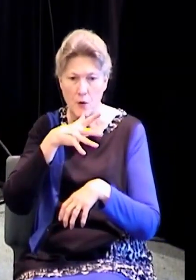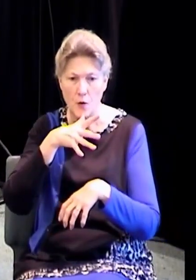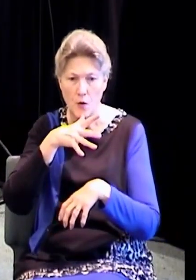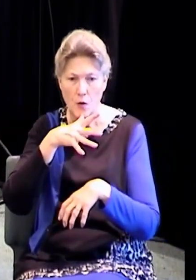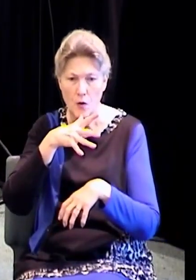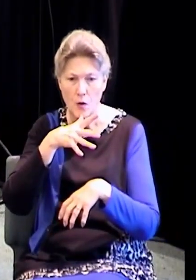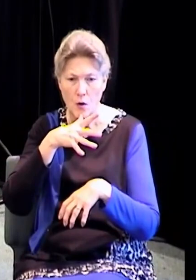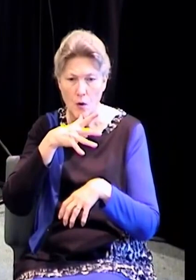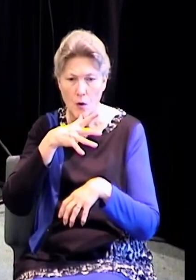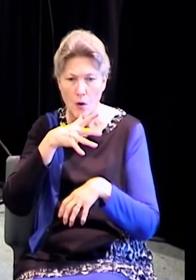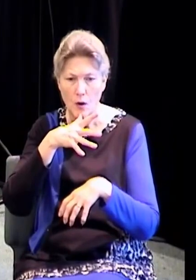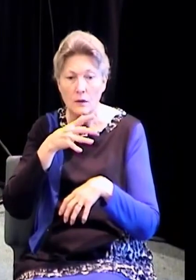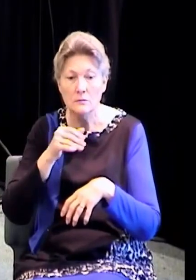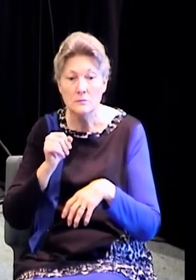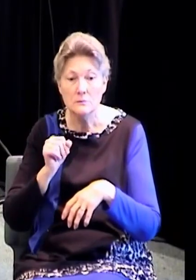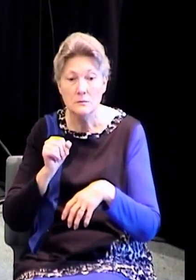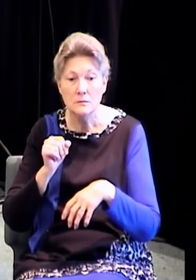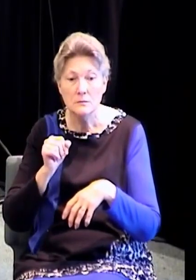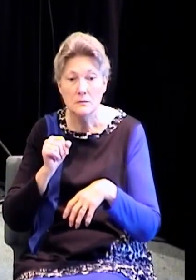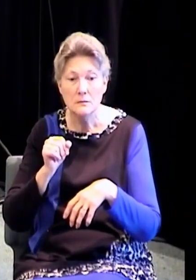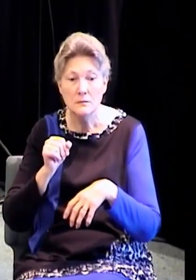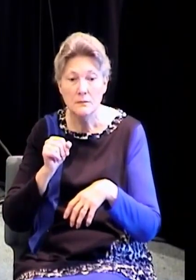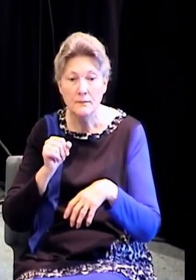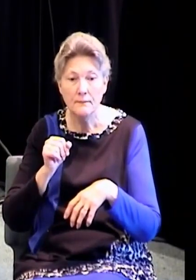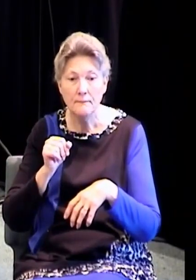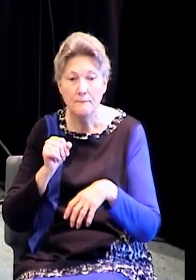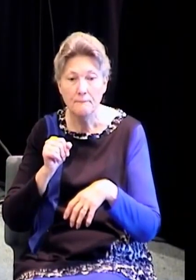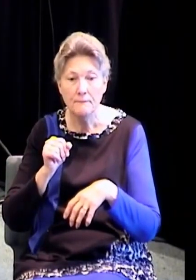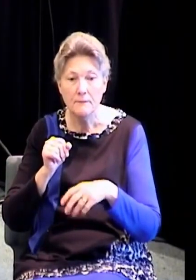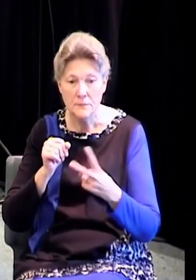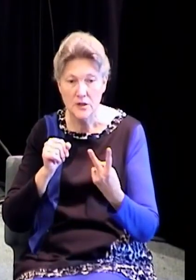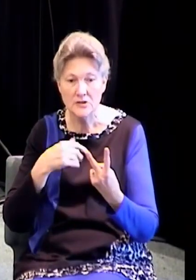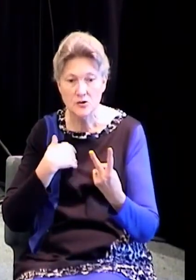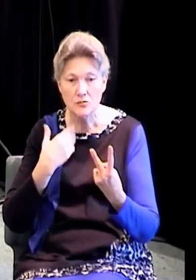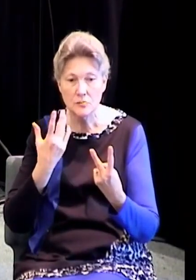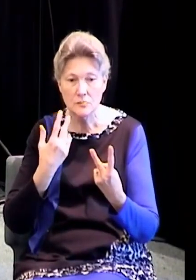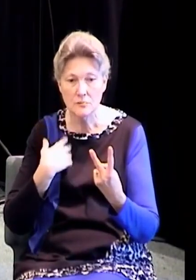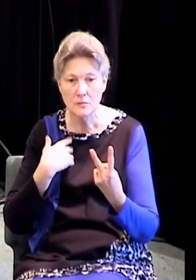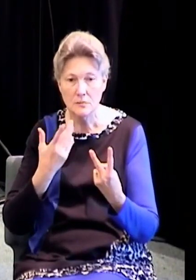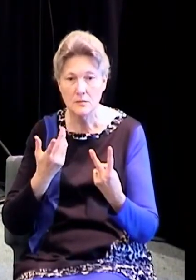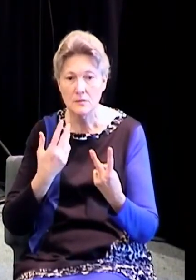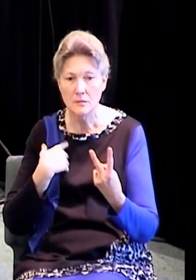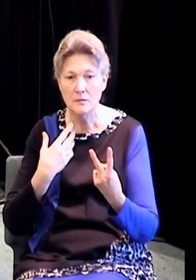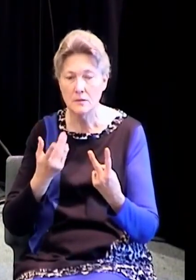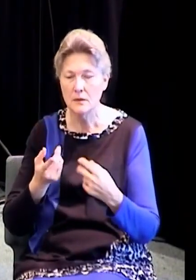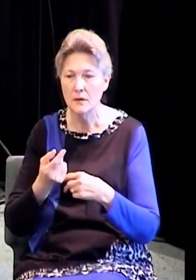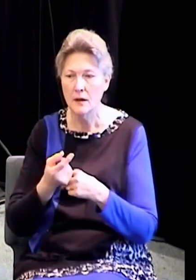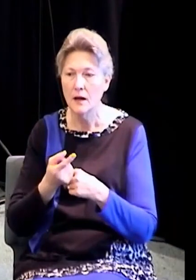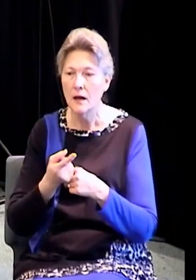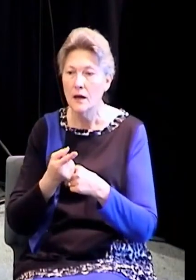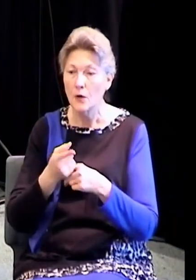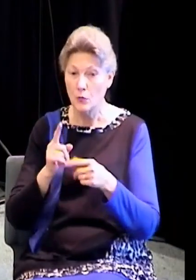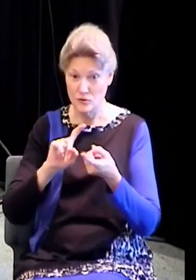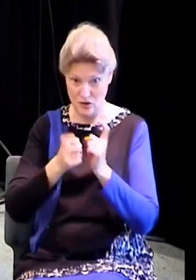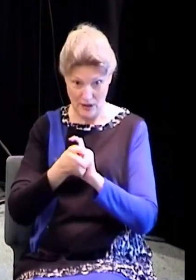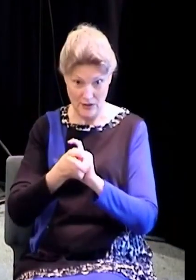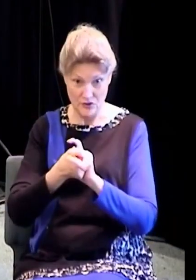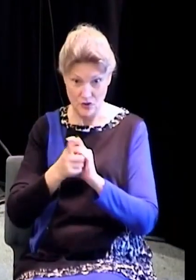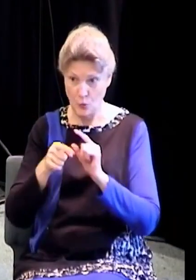when the baby comes out, it now eats through its mouth. Dramatic change. Now remember,